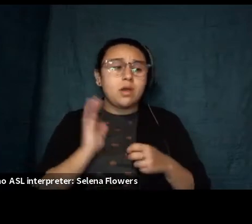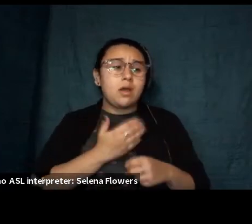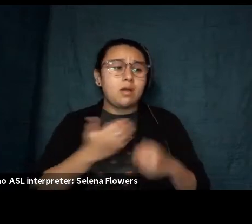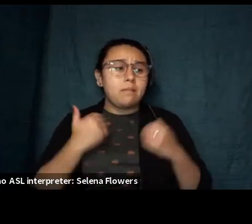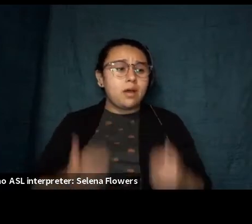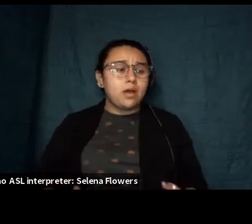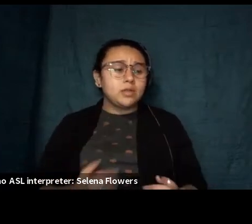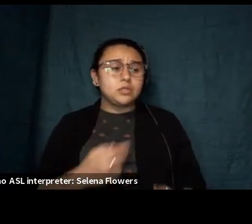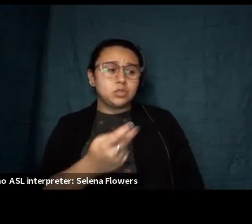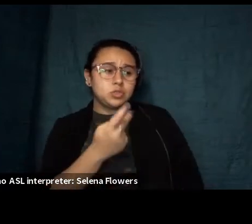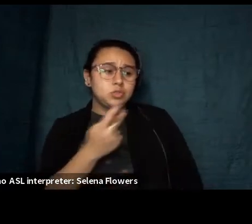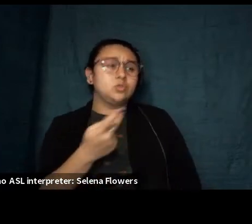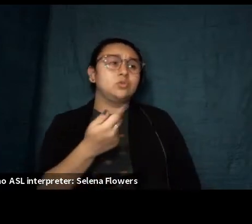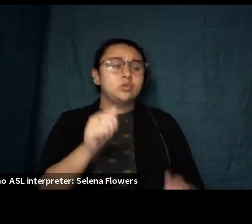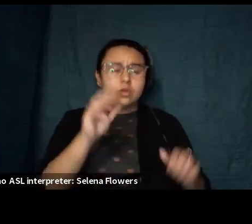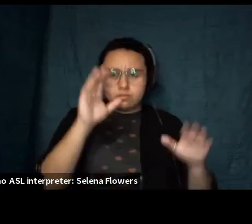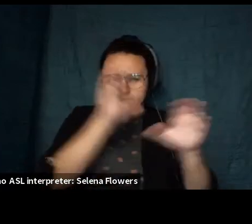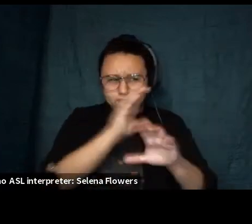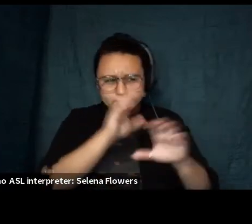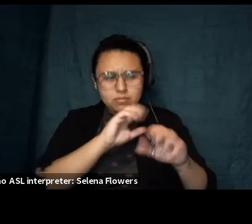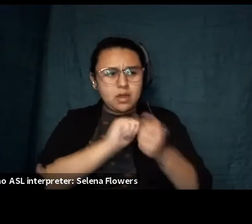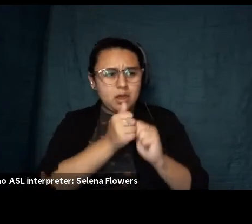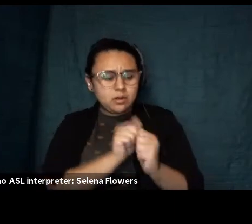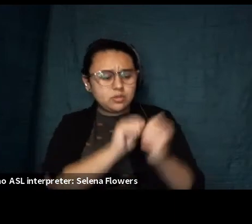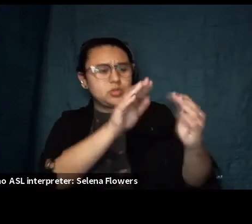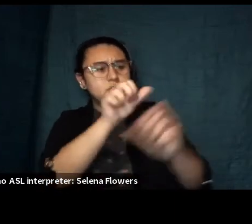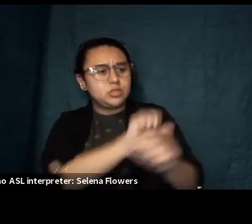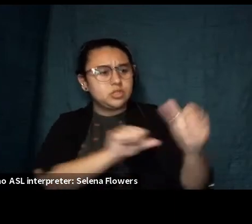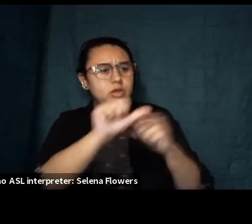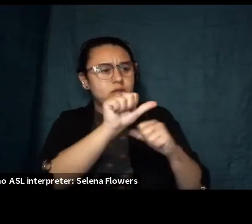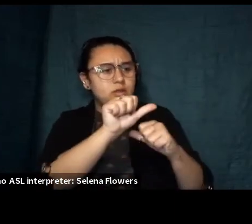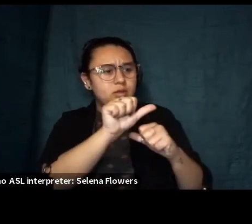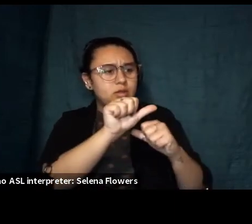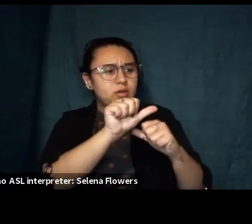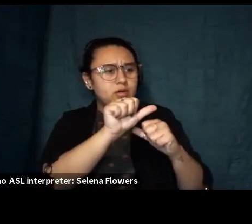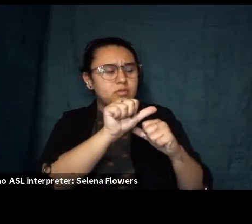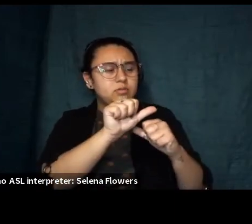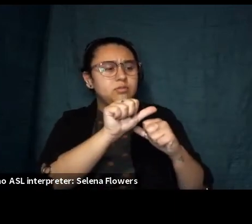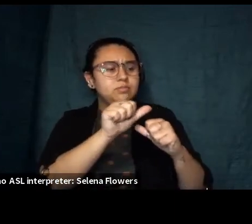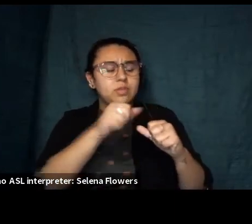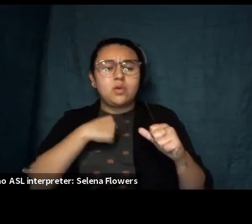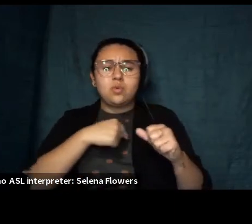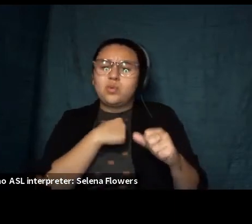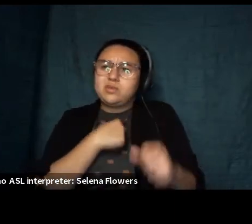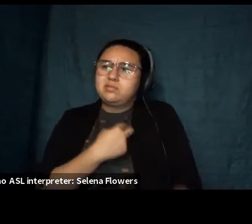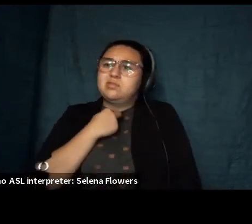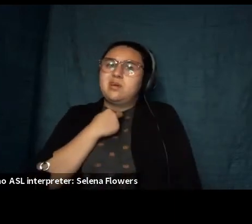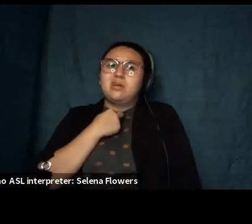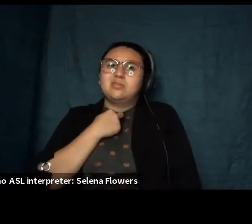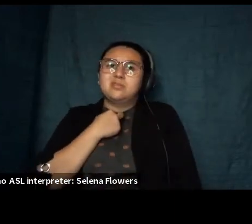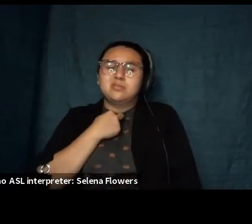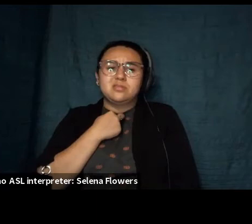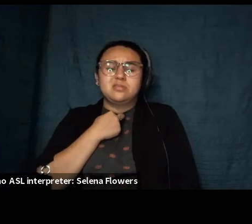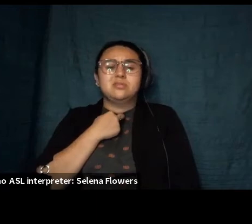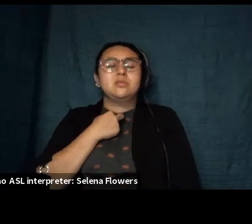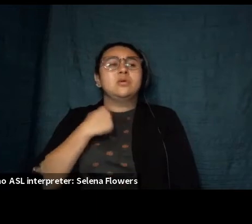in search of ways to address each other when we can't ever fully turn around inside this room when we sleep of course we